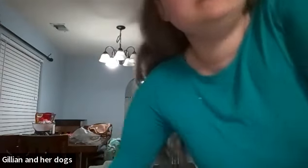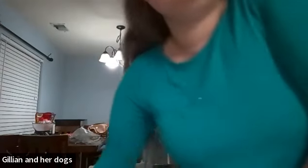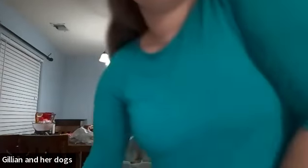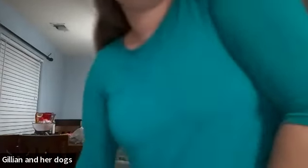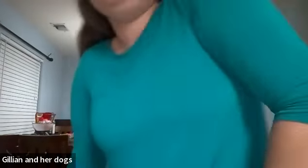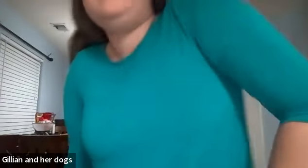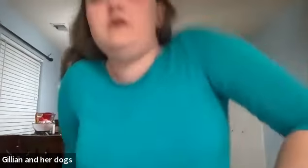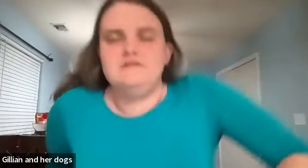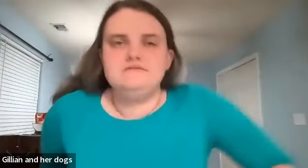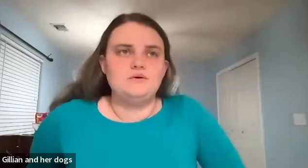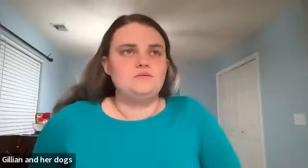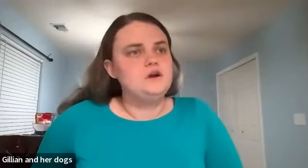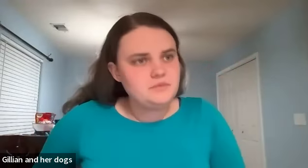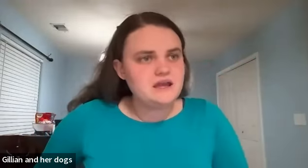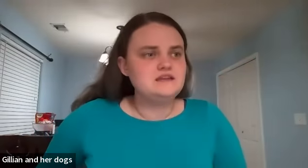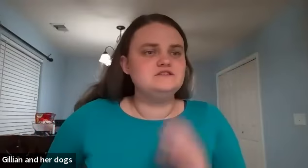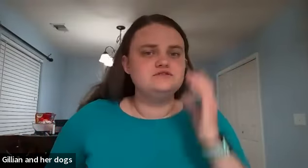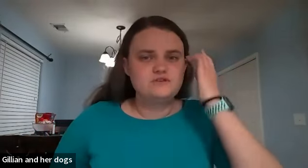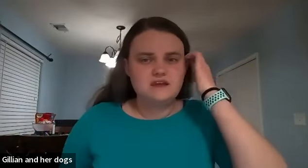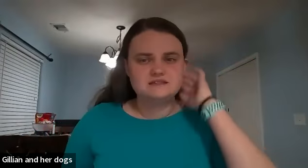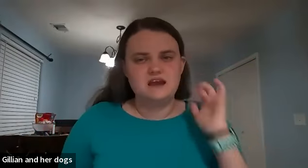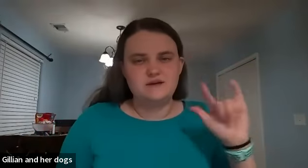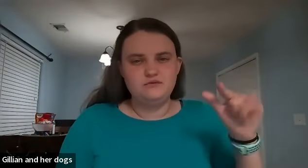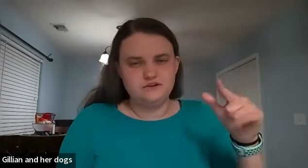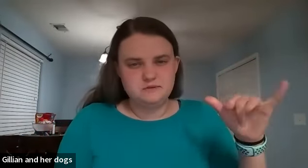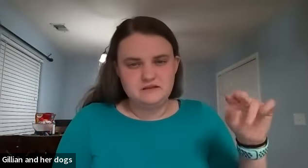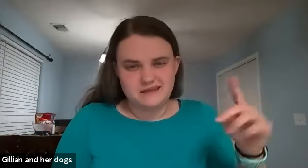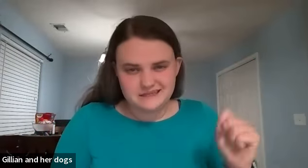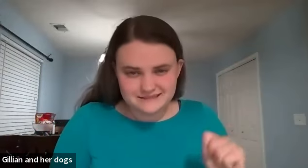uh or burke pants those sort of things i will fingerspell leggings